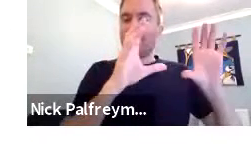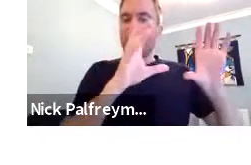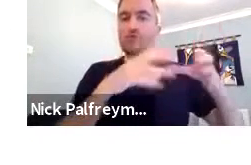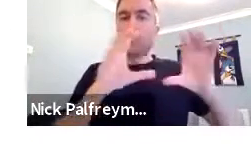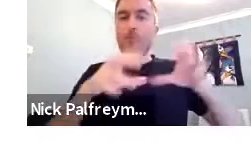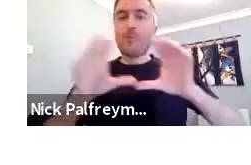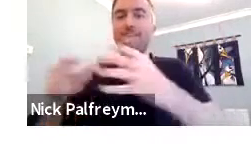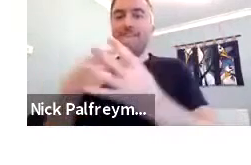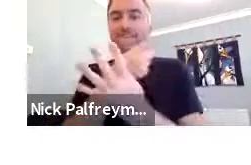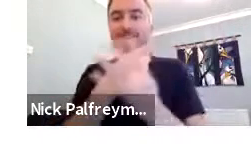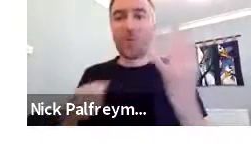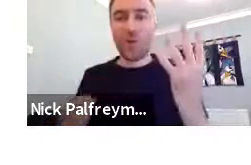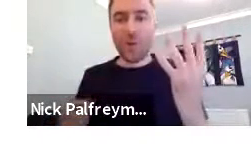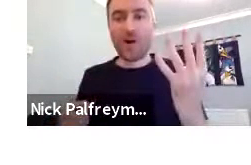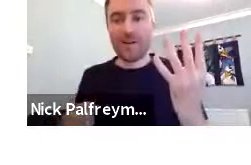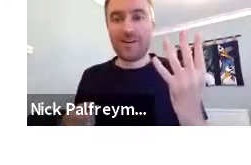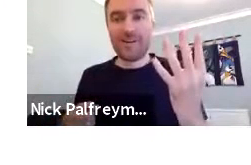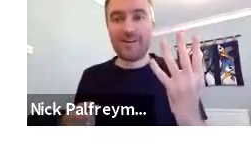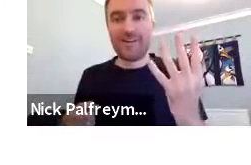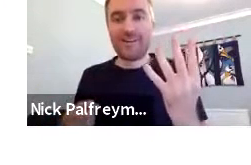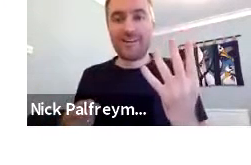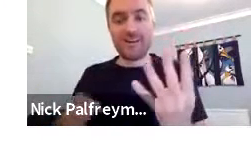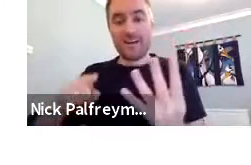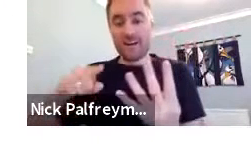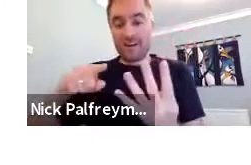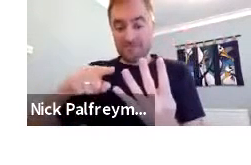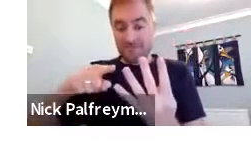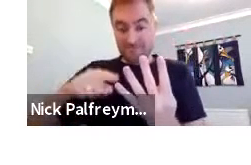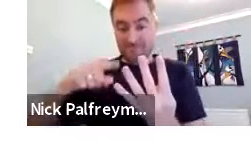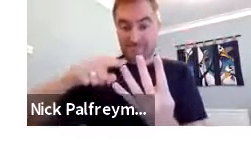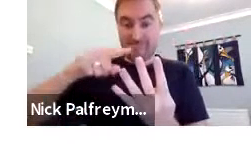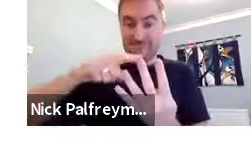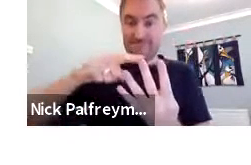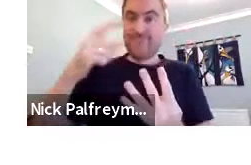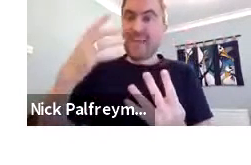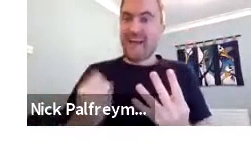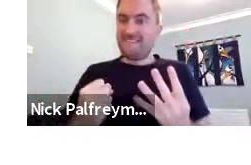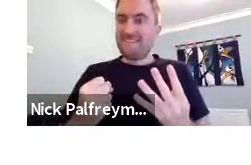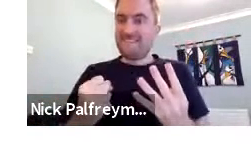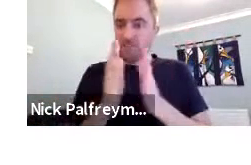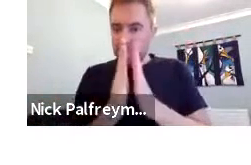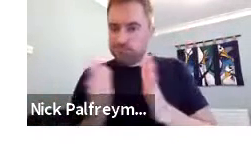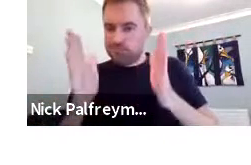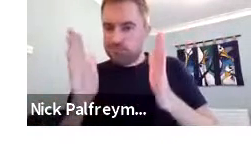the age ranges, the categories, the groupings that we have there, four groupings.